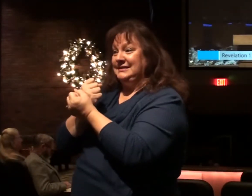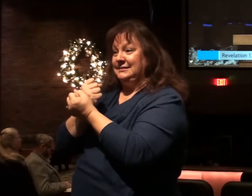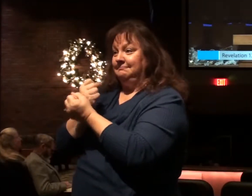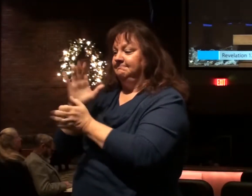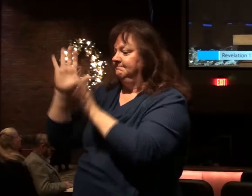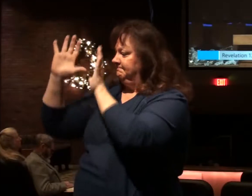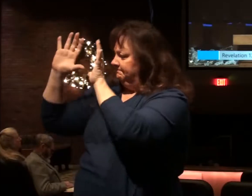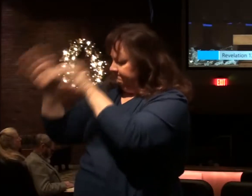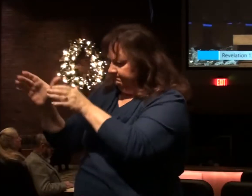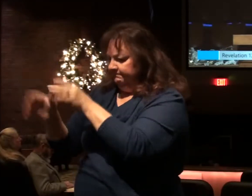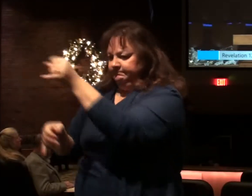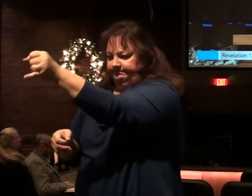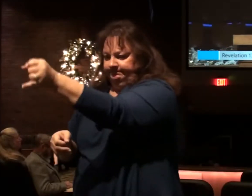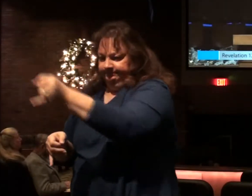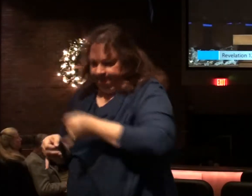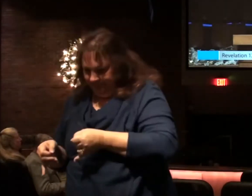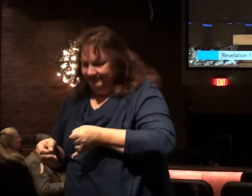side.